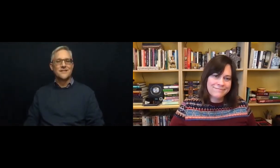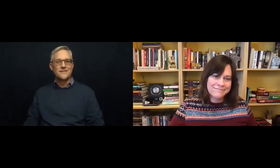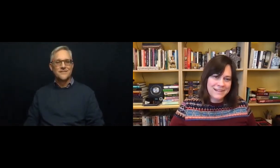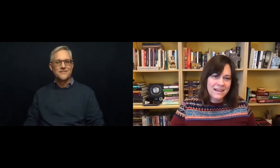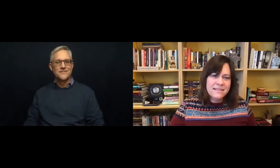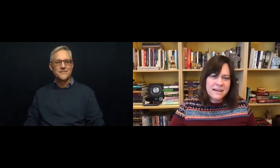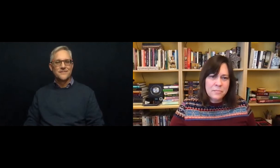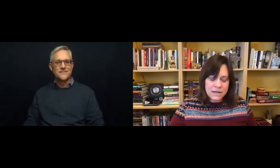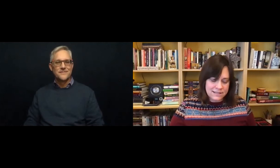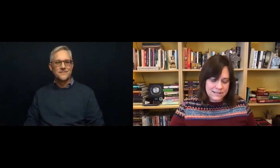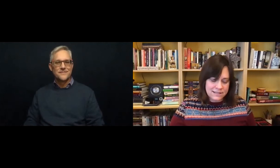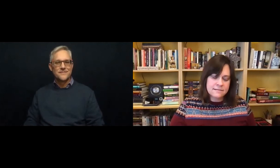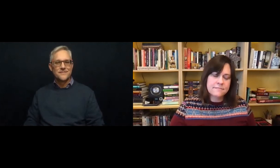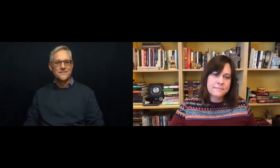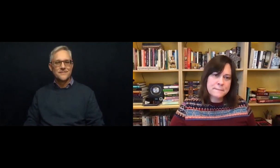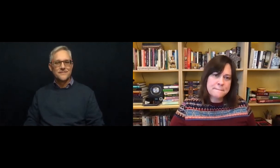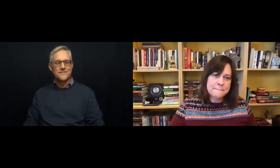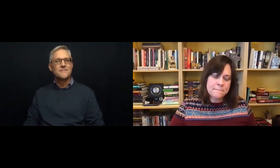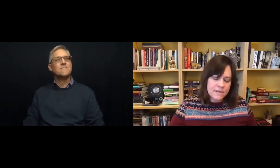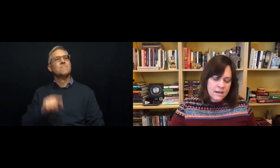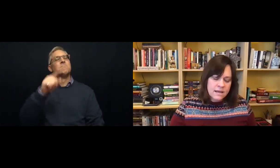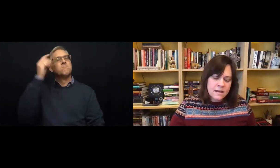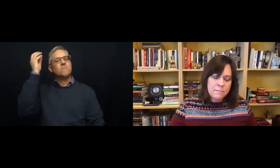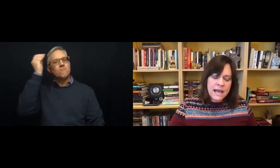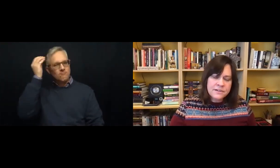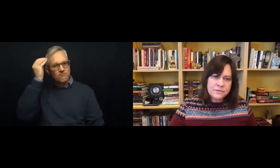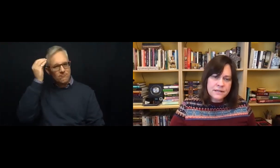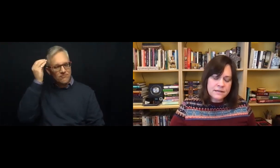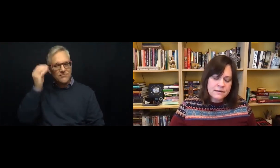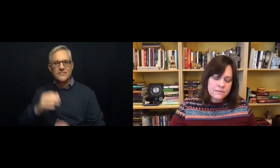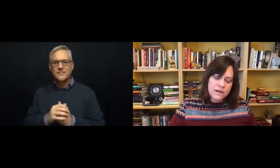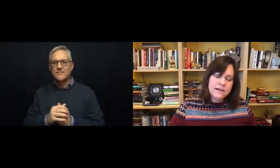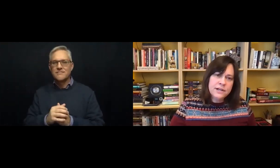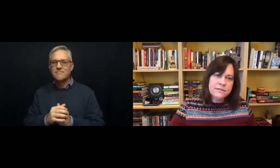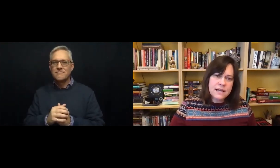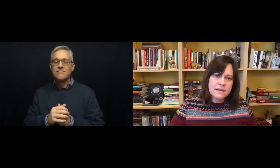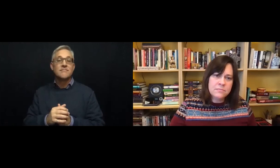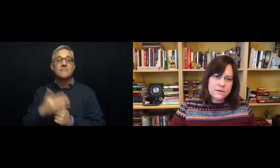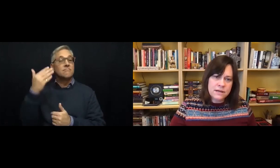think about this come back to it whenever you take communion